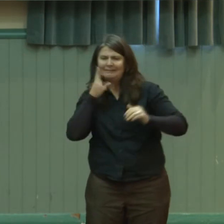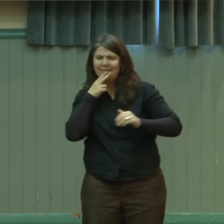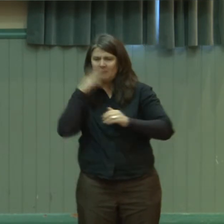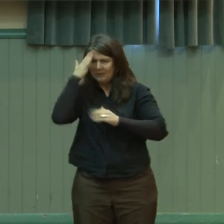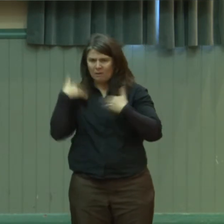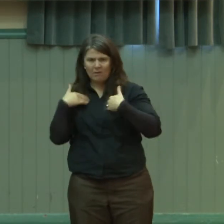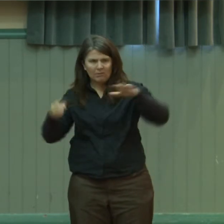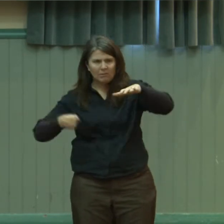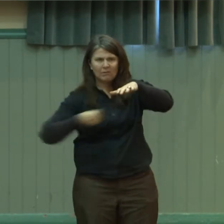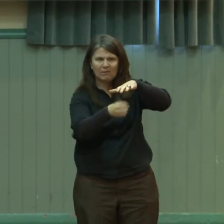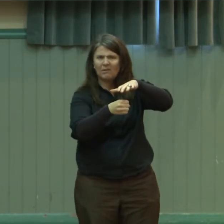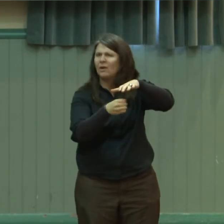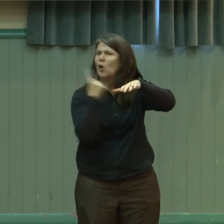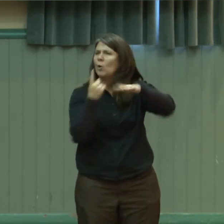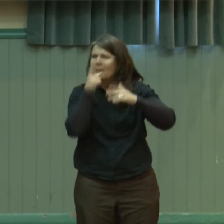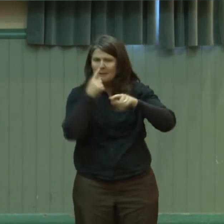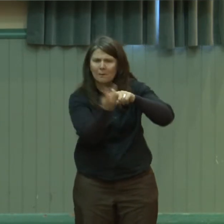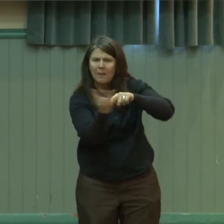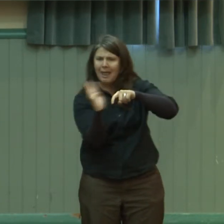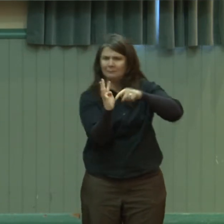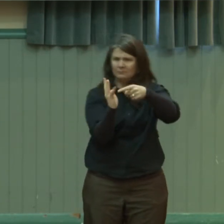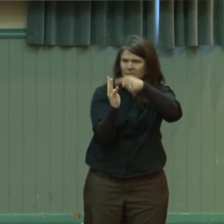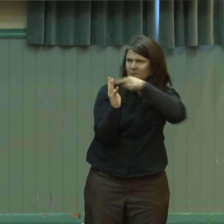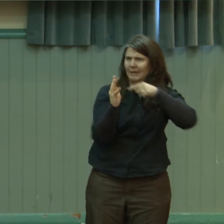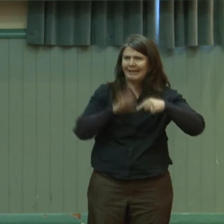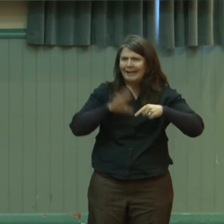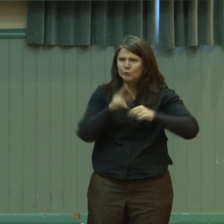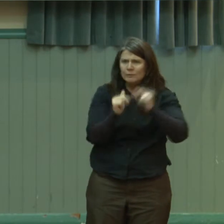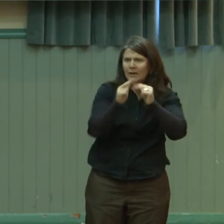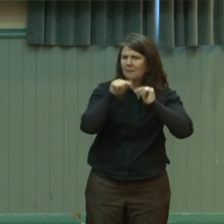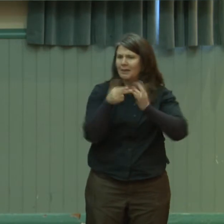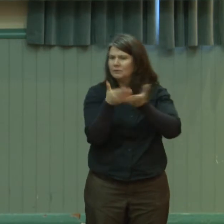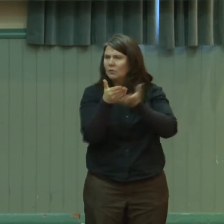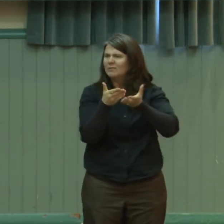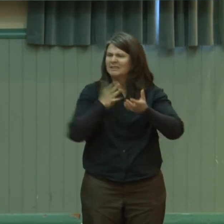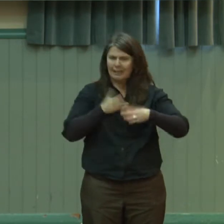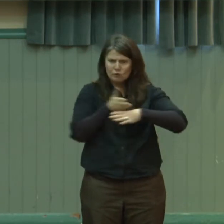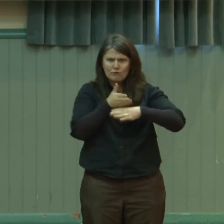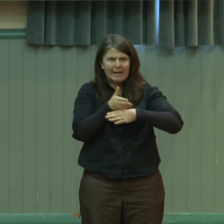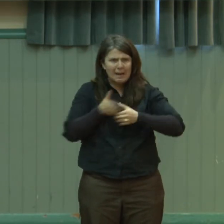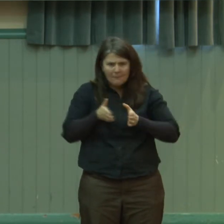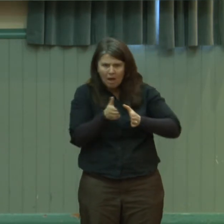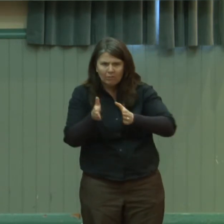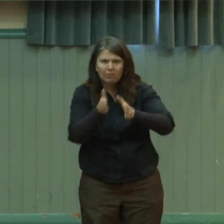need to deliver the service? So career path development, for example, is very important. Who are the professionals? Who are the group of people